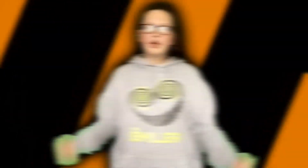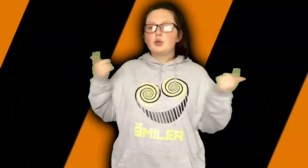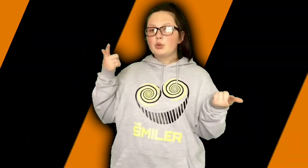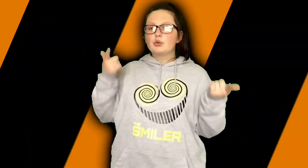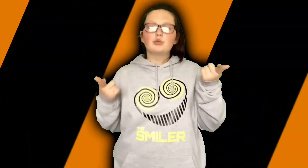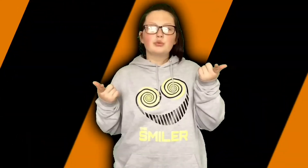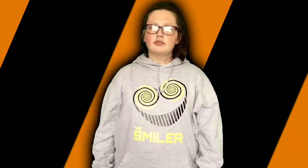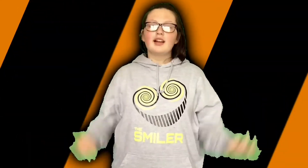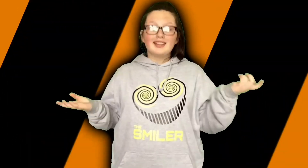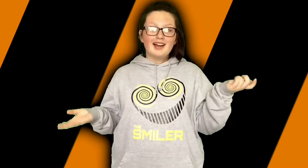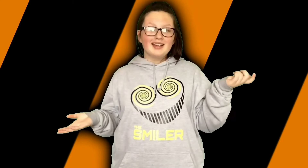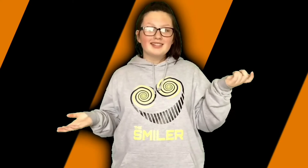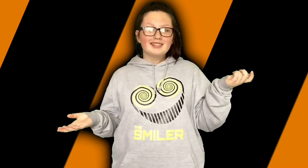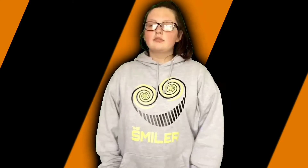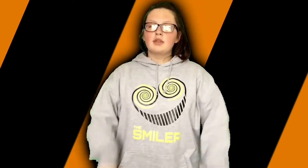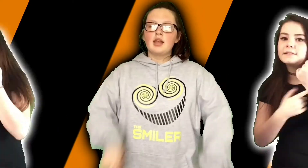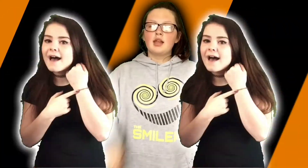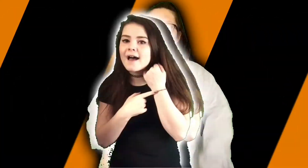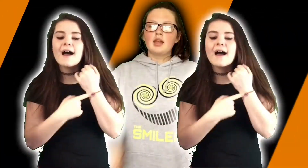You've got time